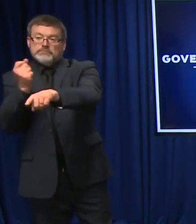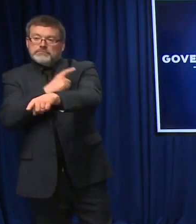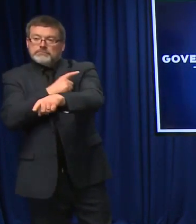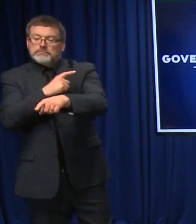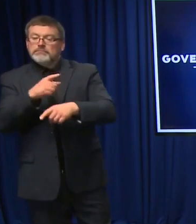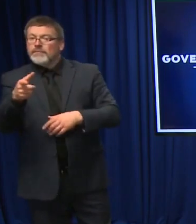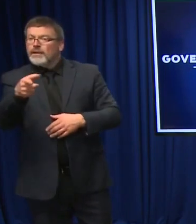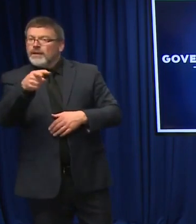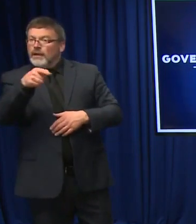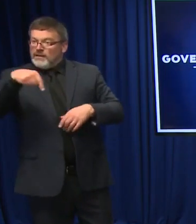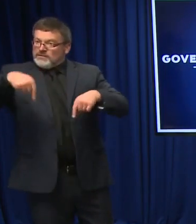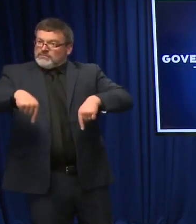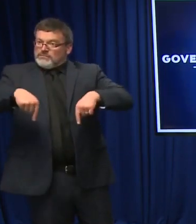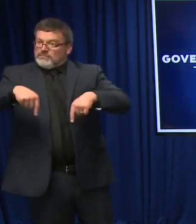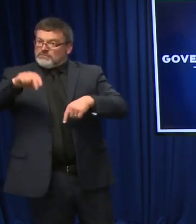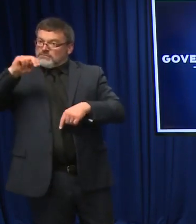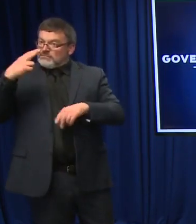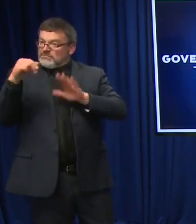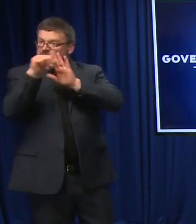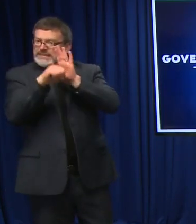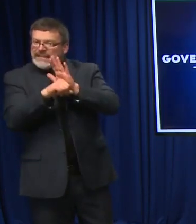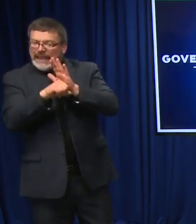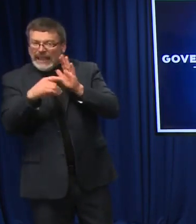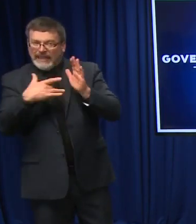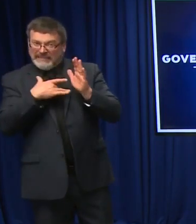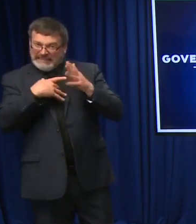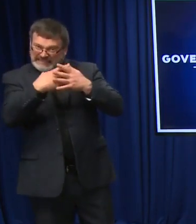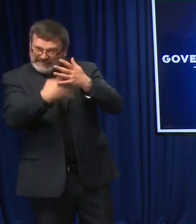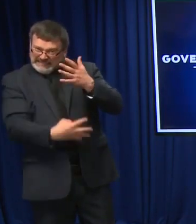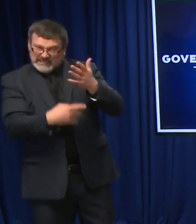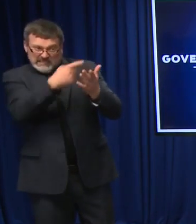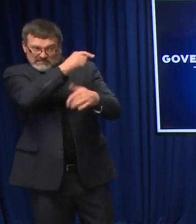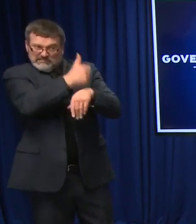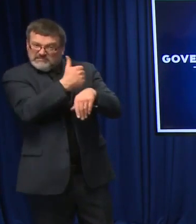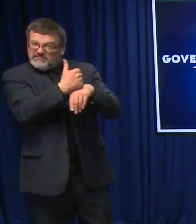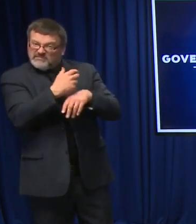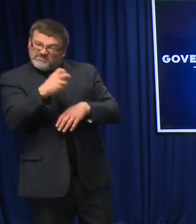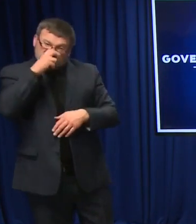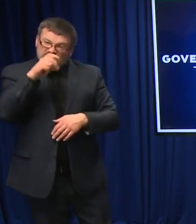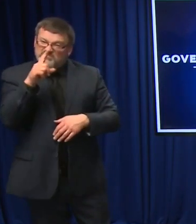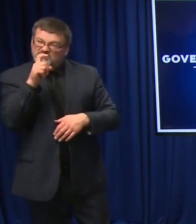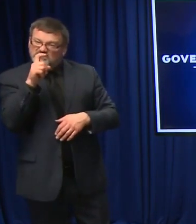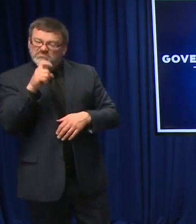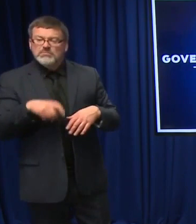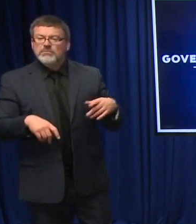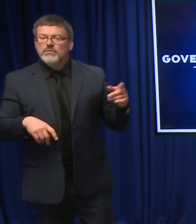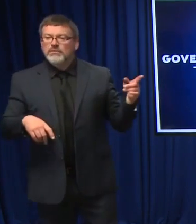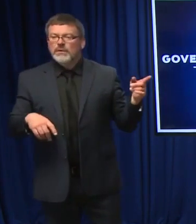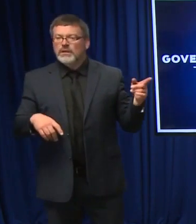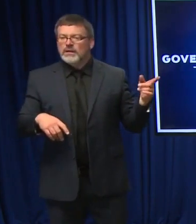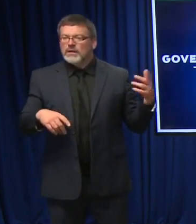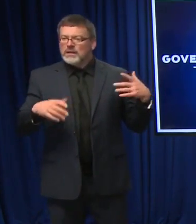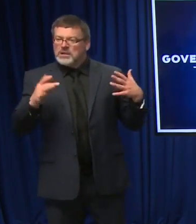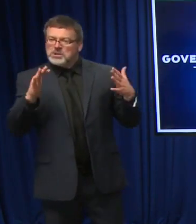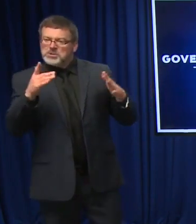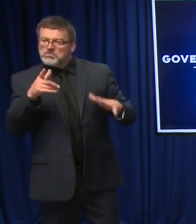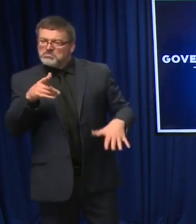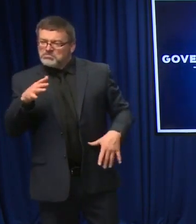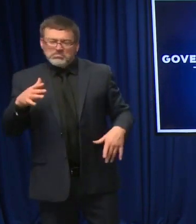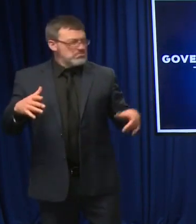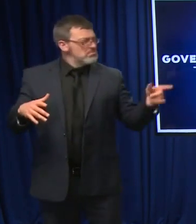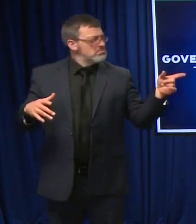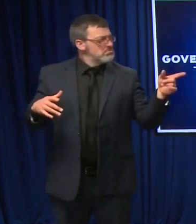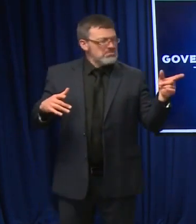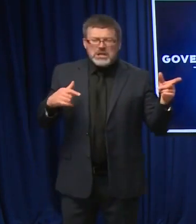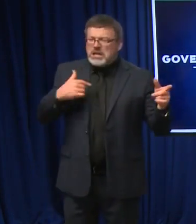would just be too heavy handed? At this point, it's not, I wouldn't use, I'm not saying, I'm not, I did not say the words that would be too heavy handed. I'm saying that